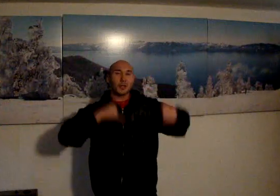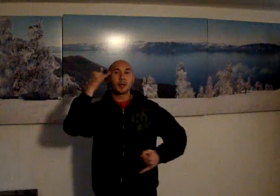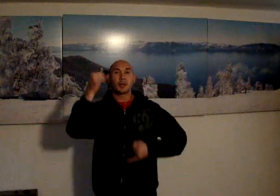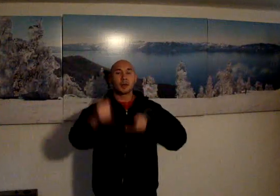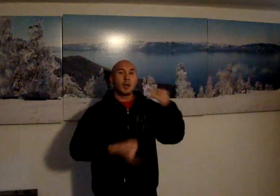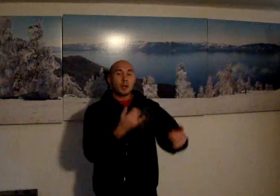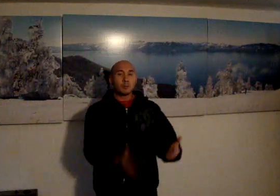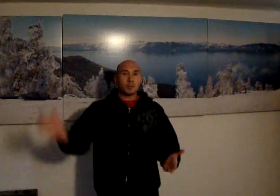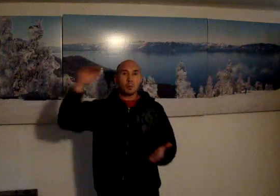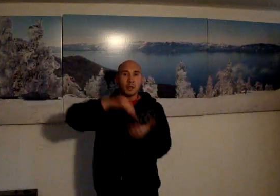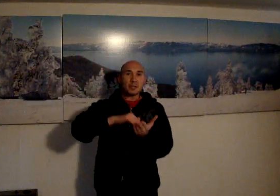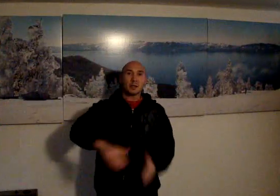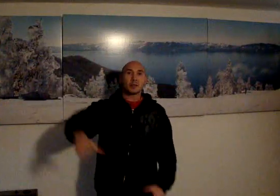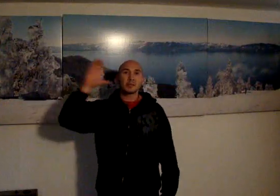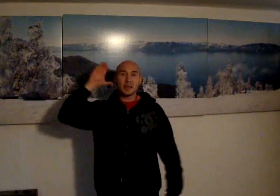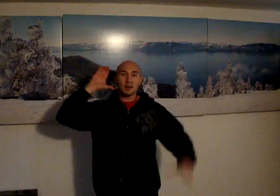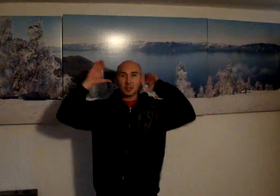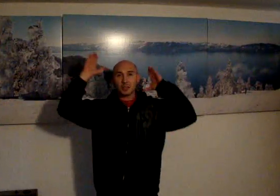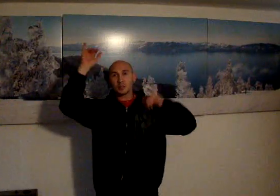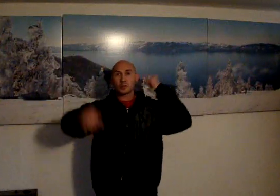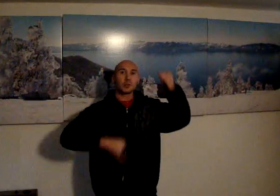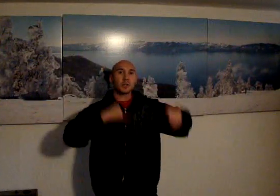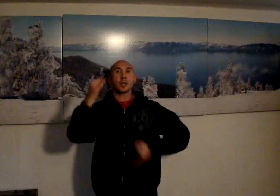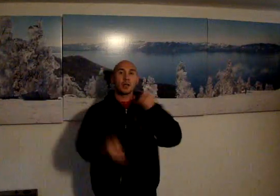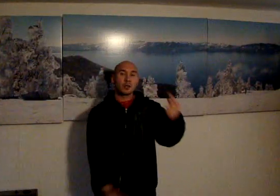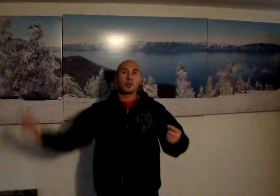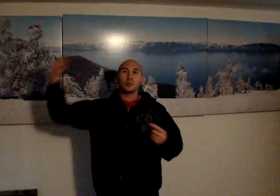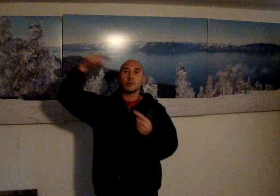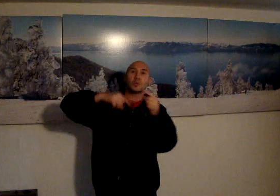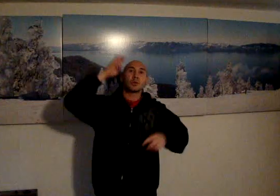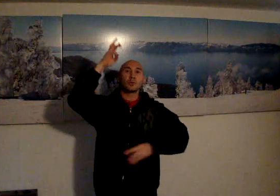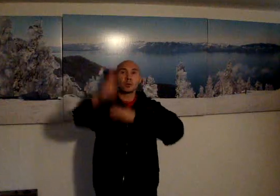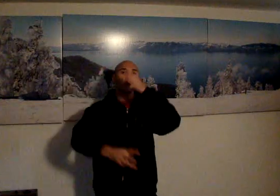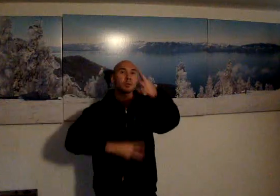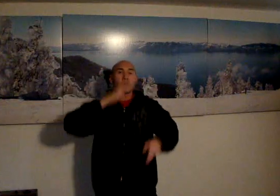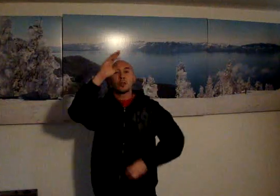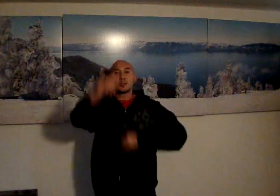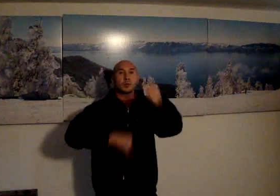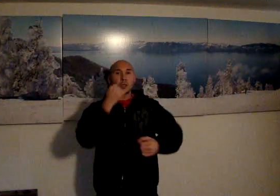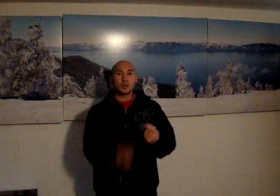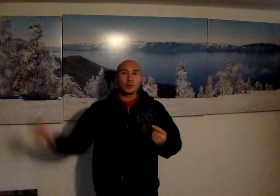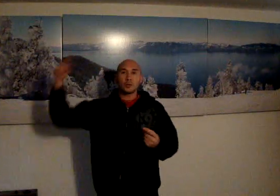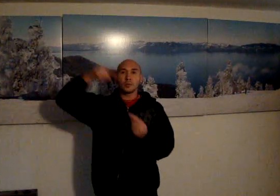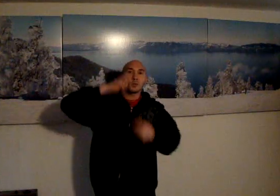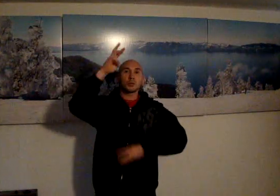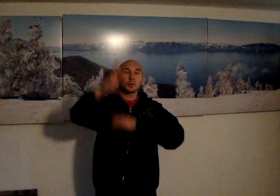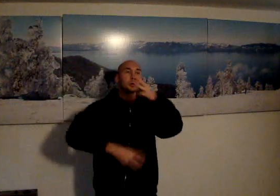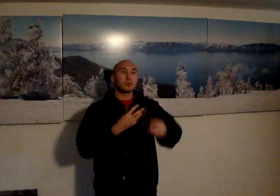repeat the sounding joy to the world joy to the world